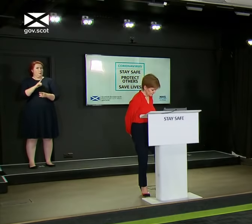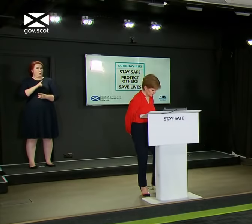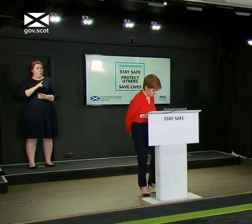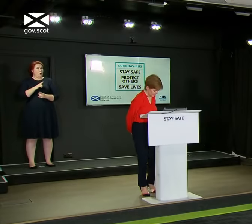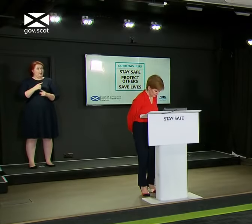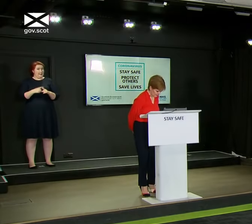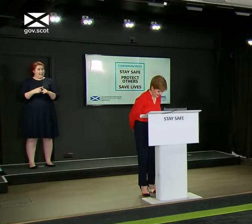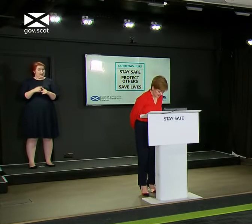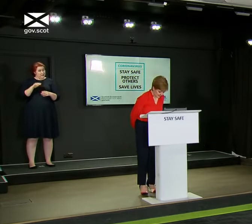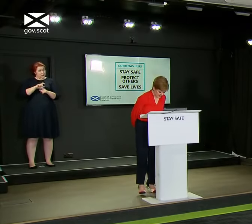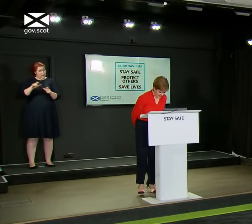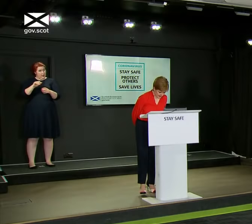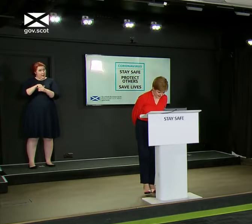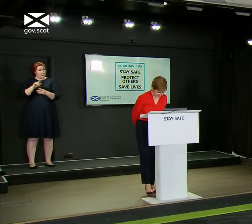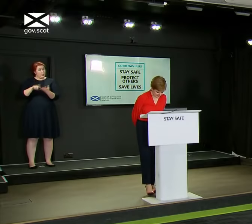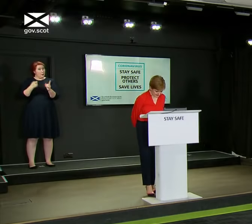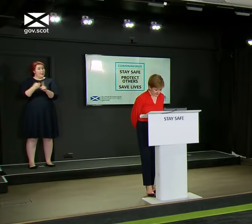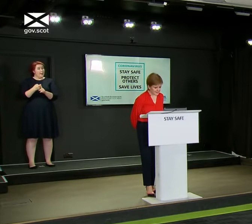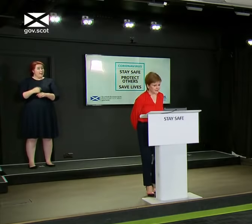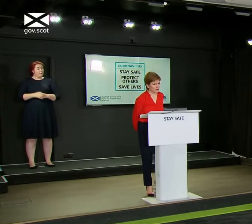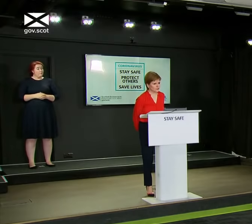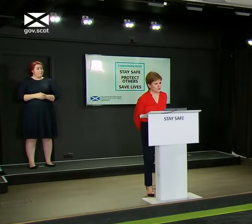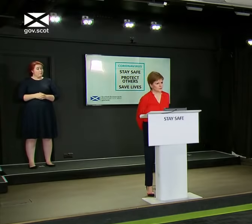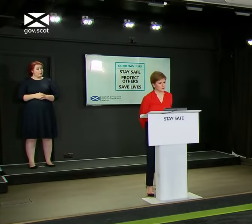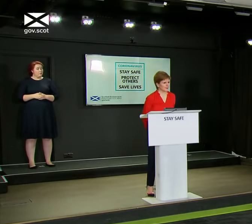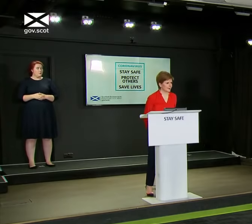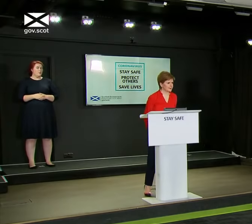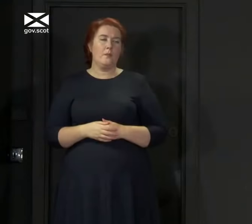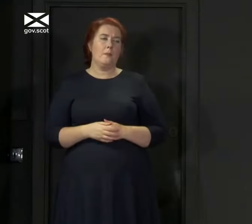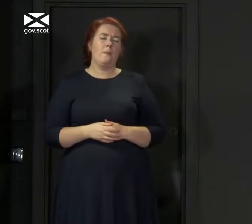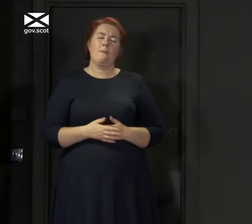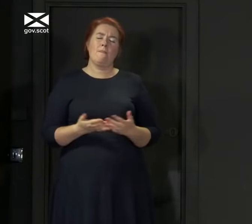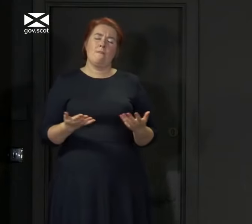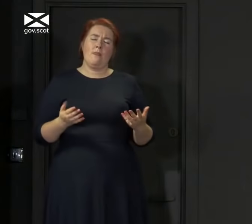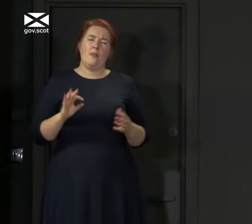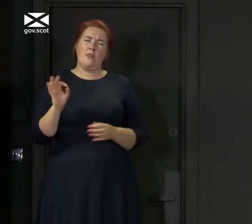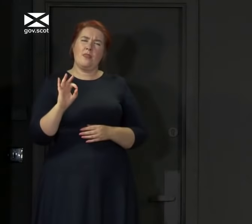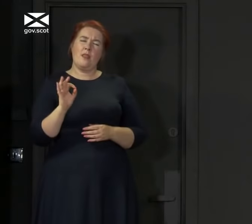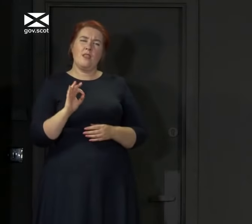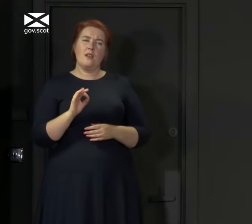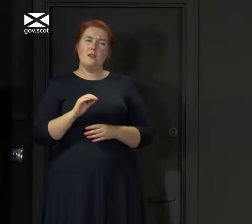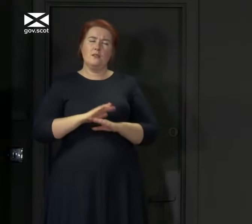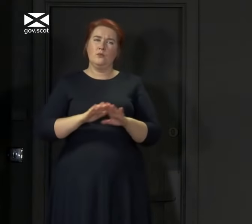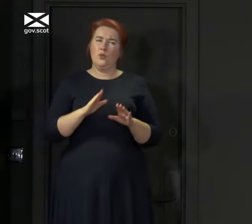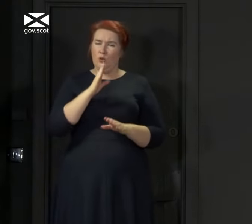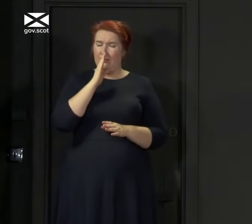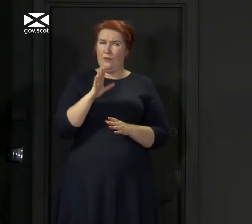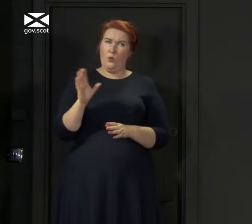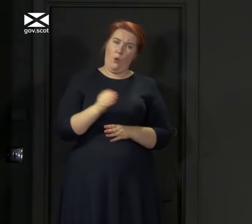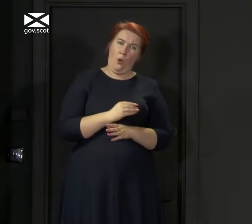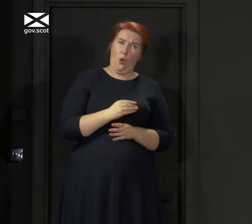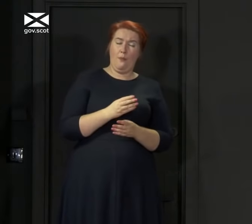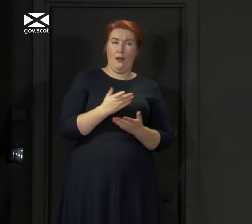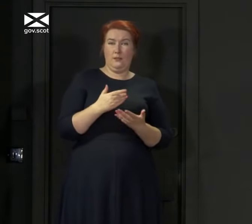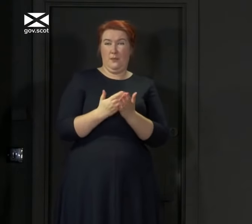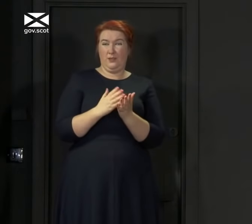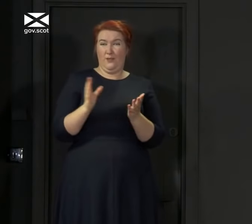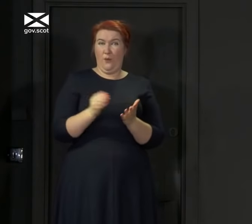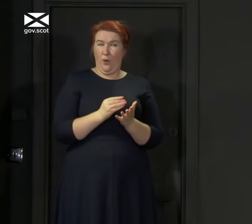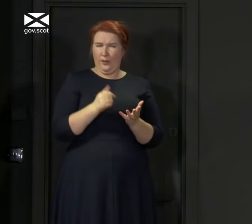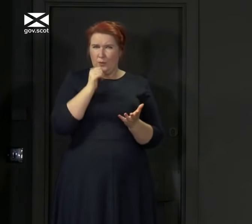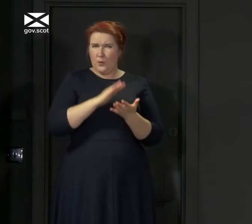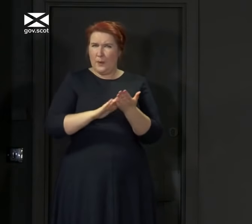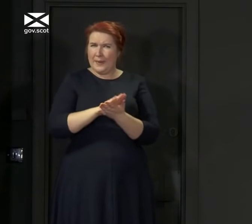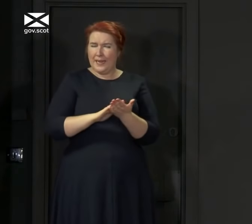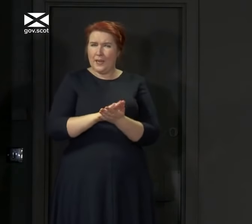it's also part of the UK? It's not straightforwardly any of these things, but I guess a bit of all of these things, if you get